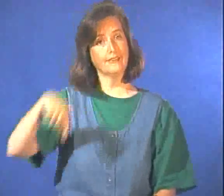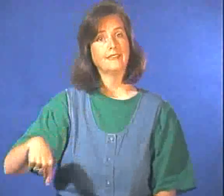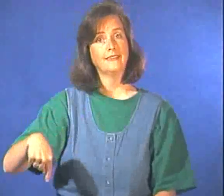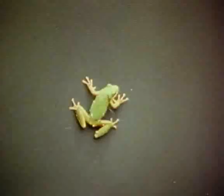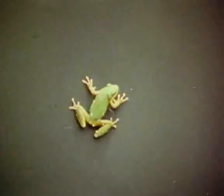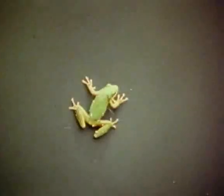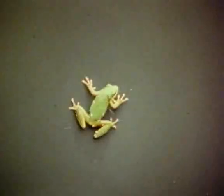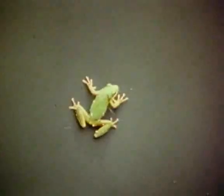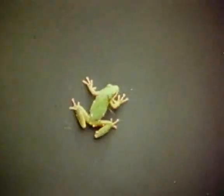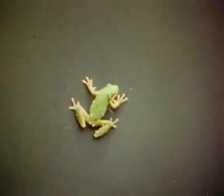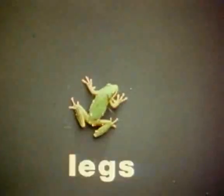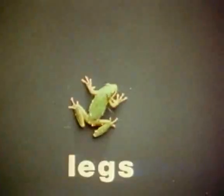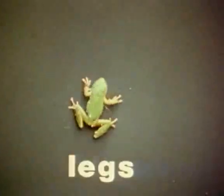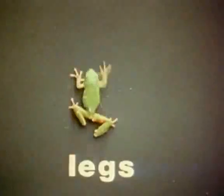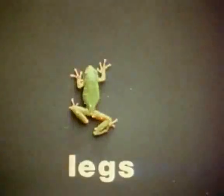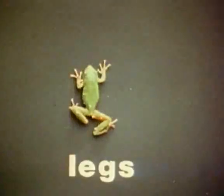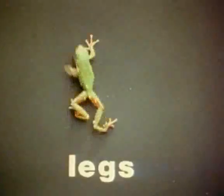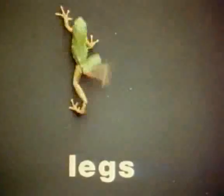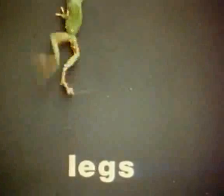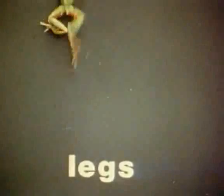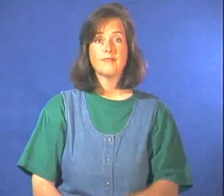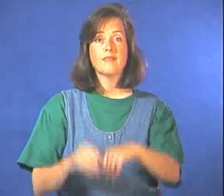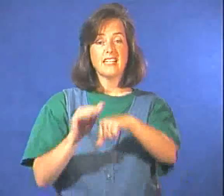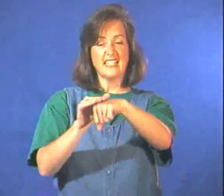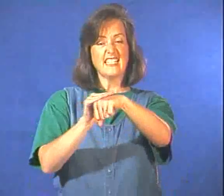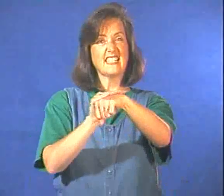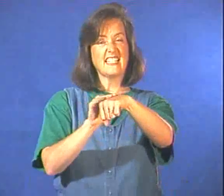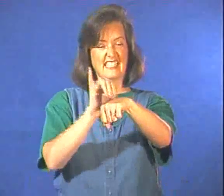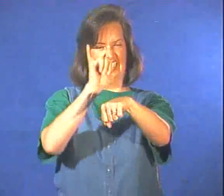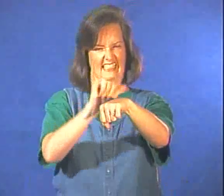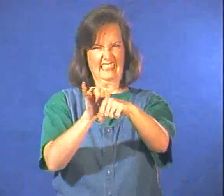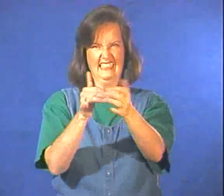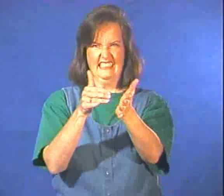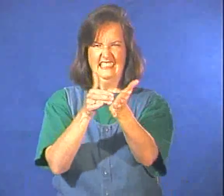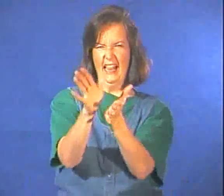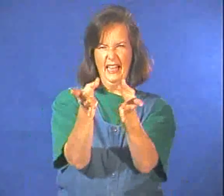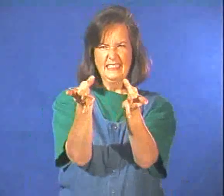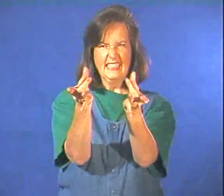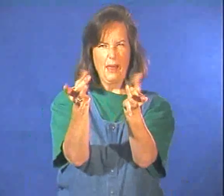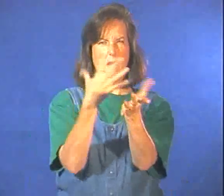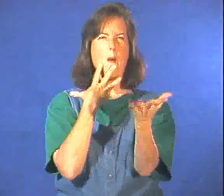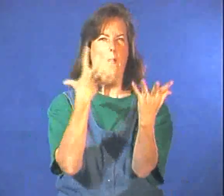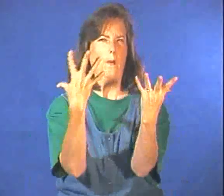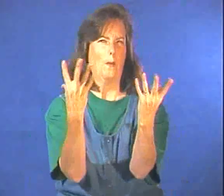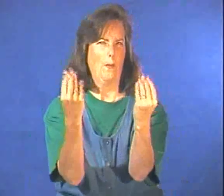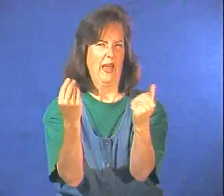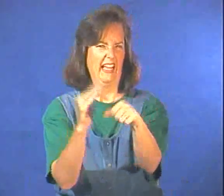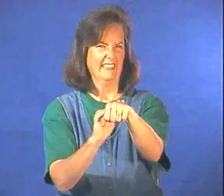and skin that is slippery and wet.